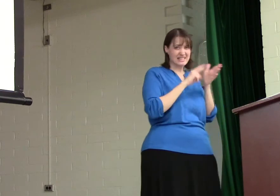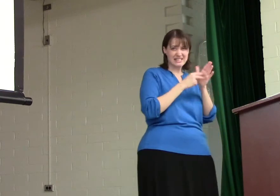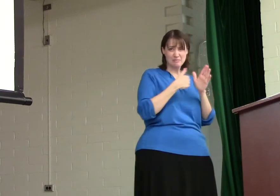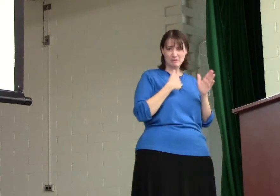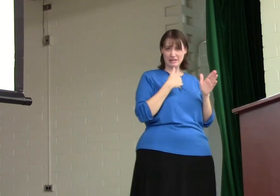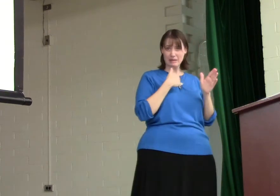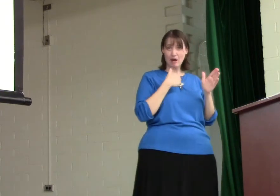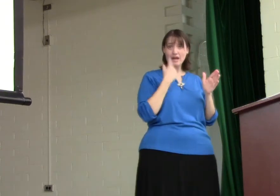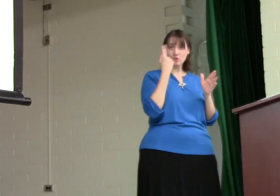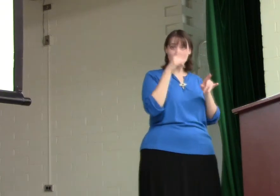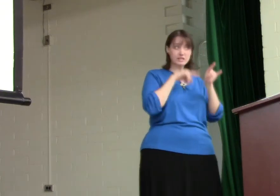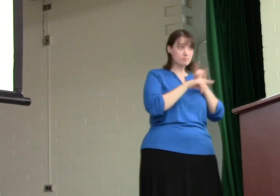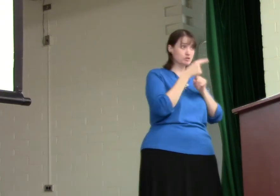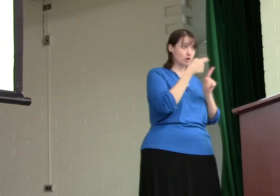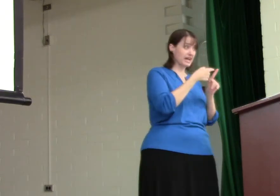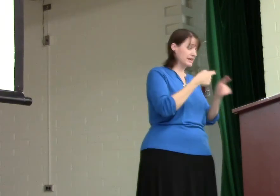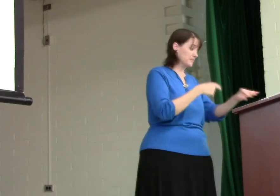Does he mean me? Am I the one to betray him?